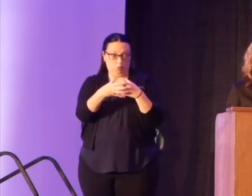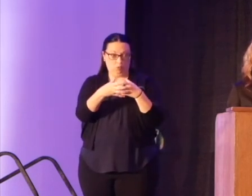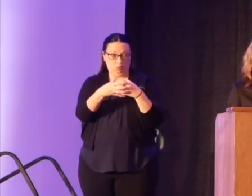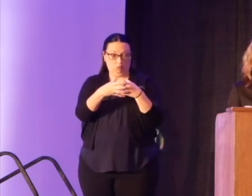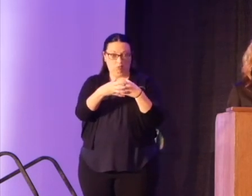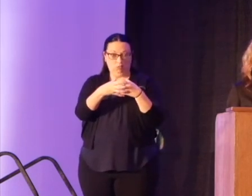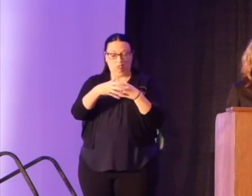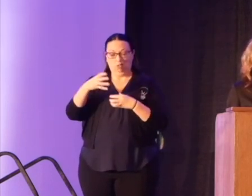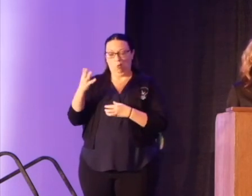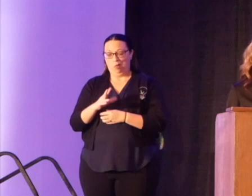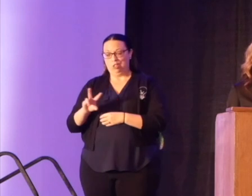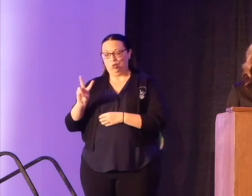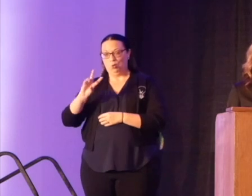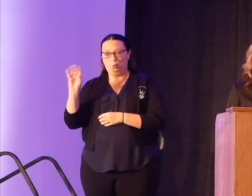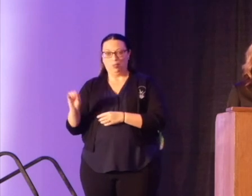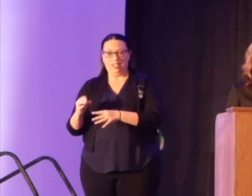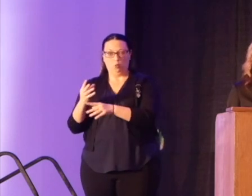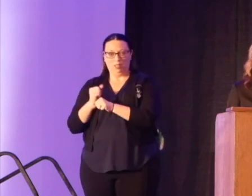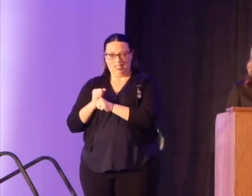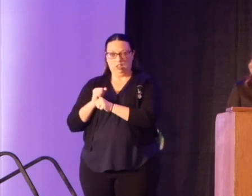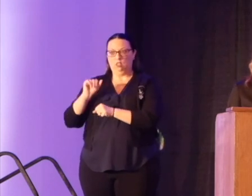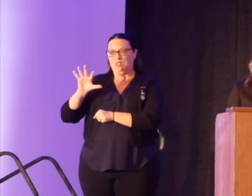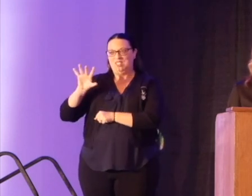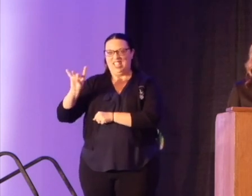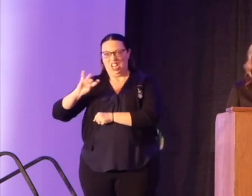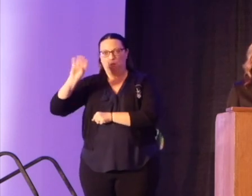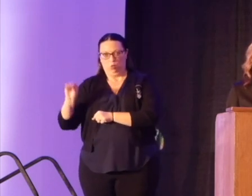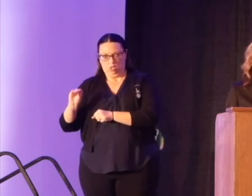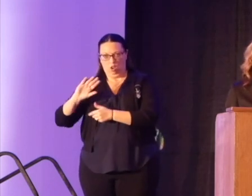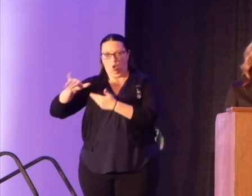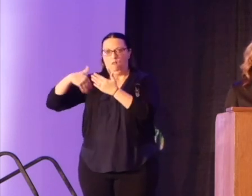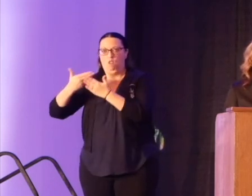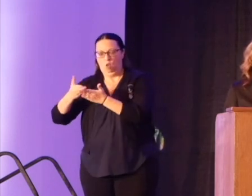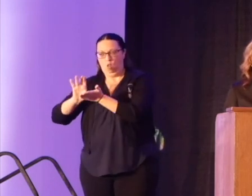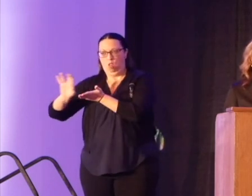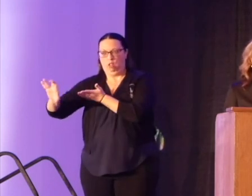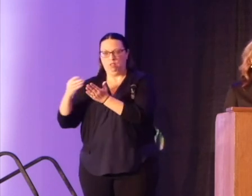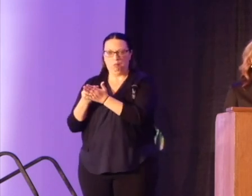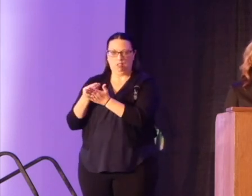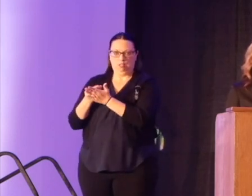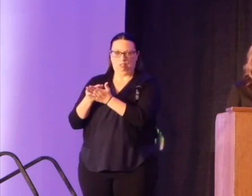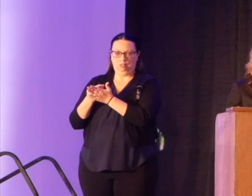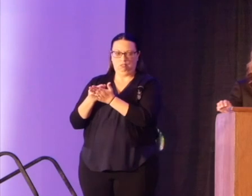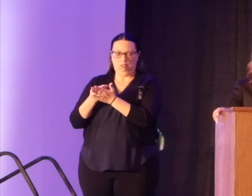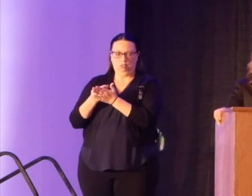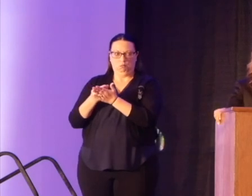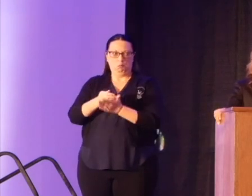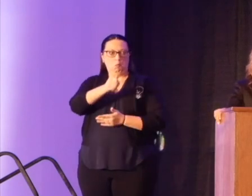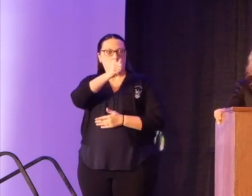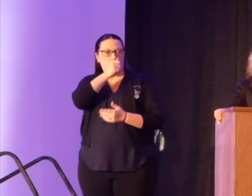just 2% received 58% of all contributed income. That's income from private